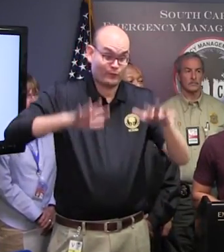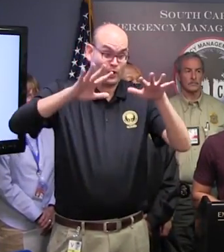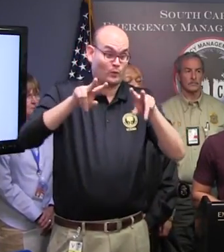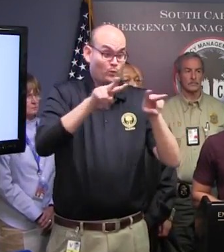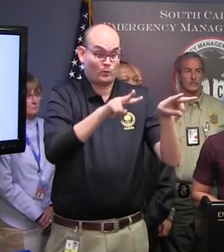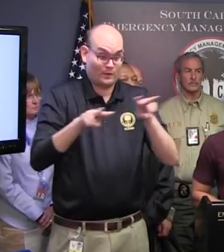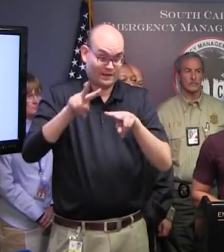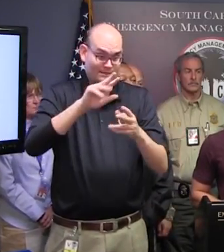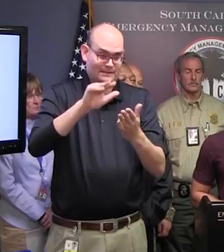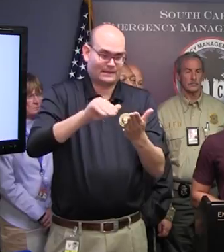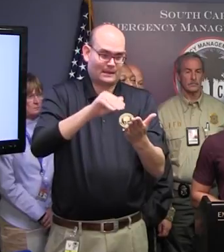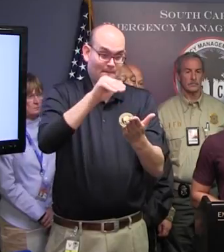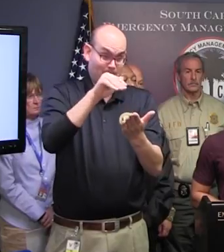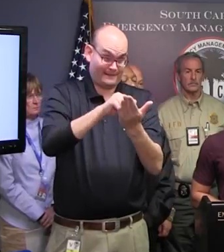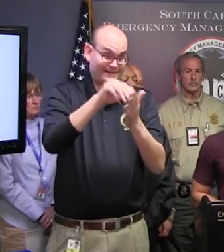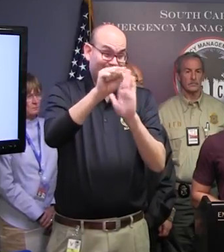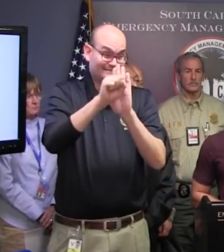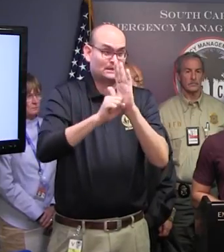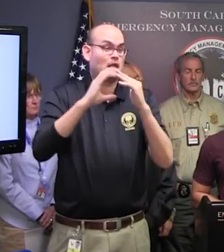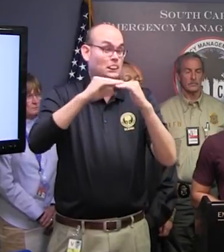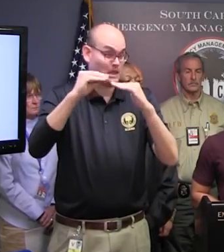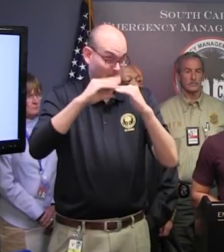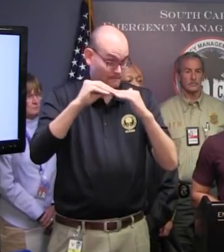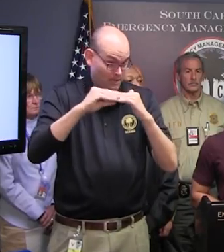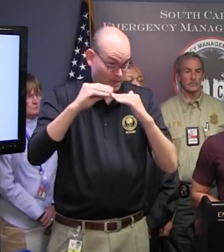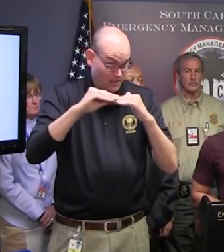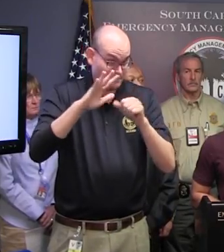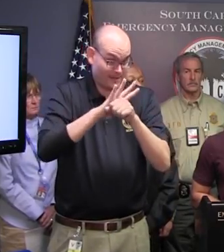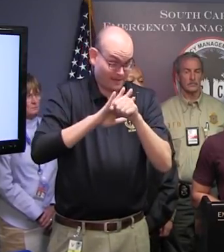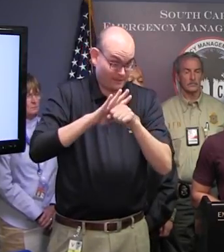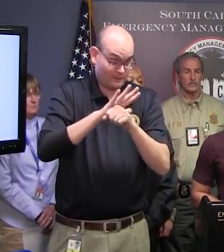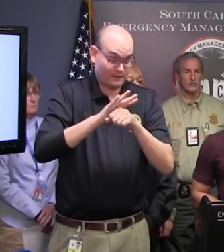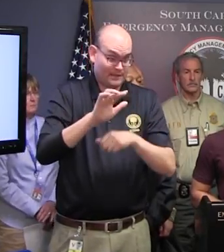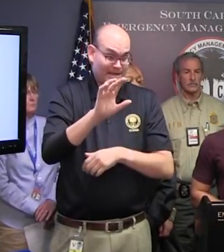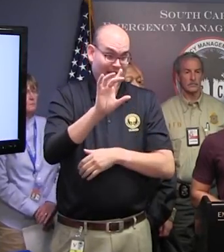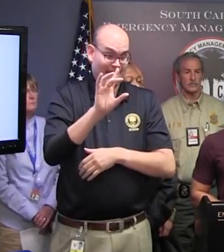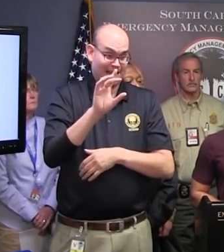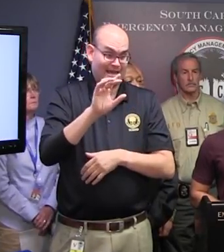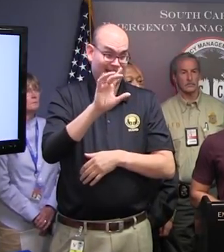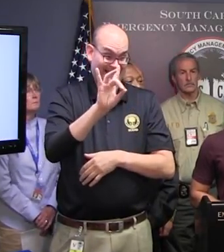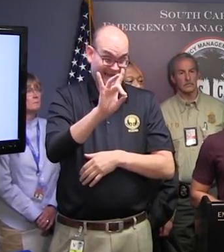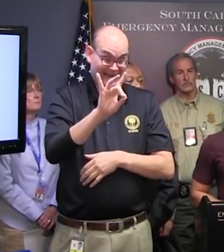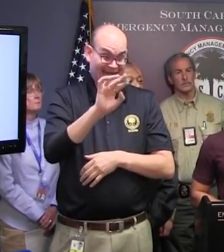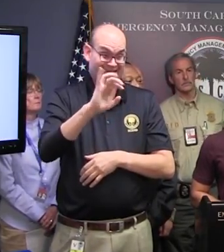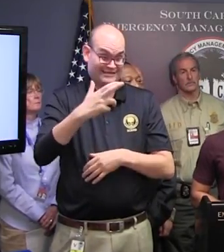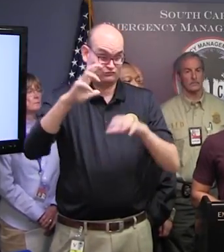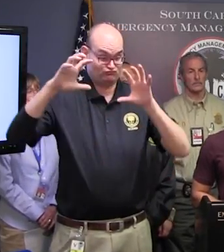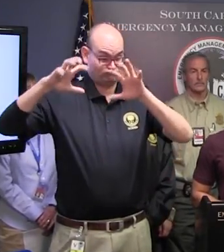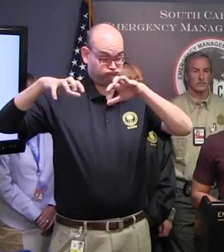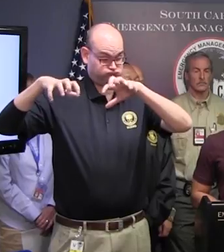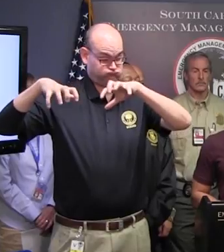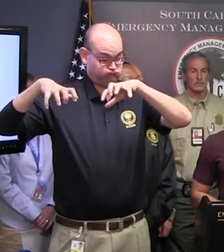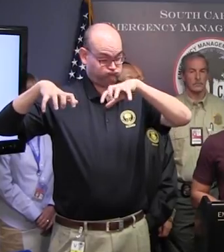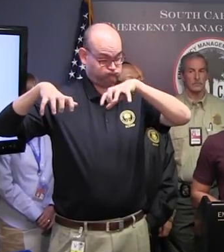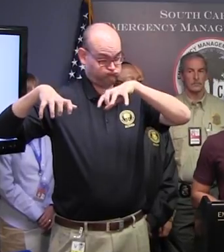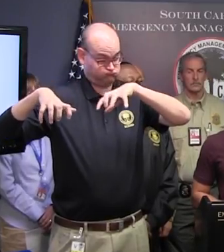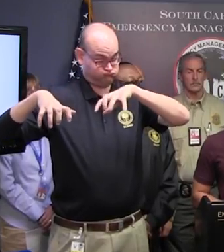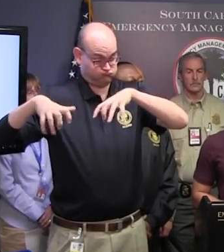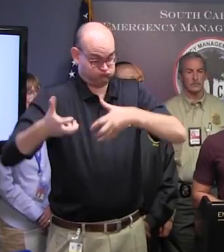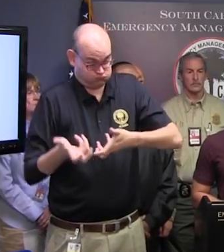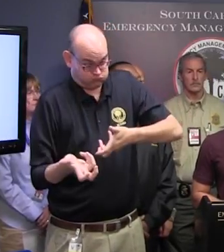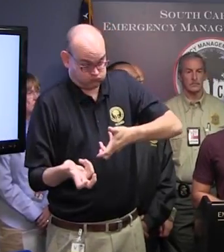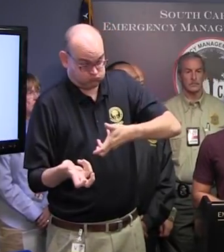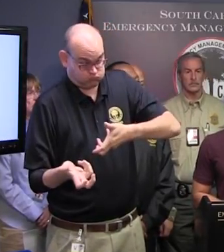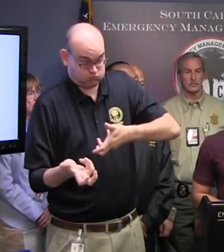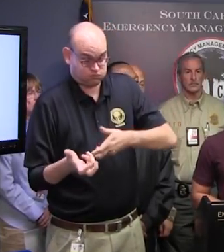8 inches possible. And 2 to 4 inches of rain is expected elsewhere to the north. These rainfall totals are down just a bit, and because